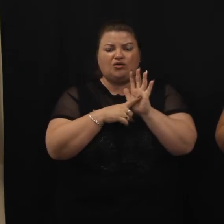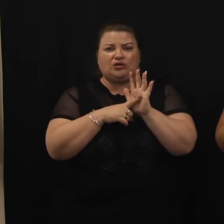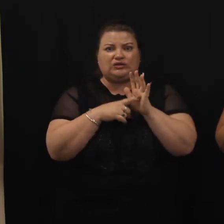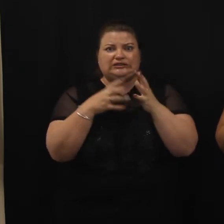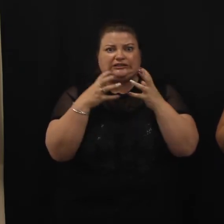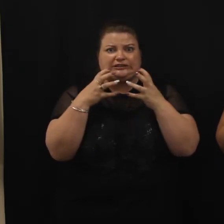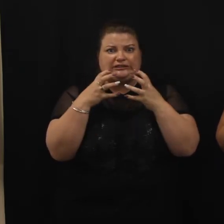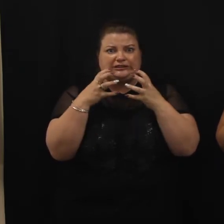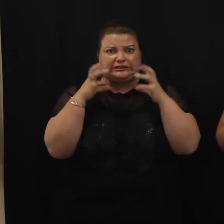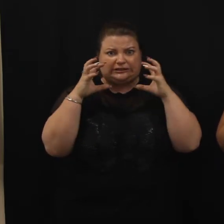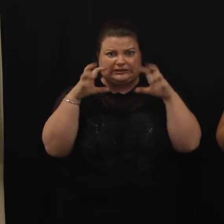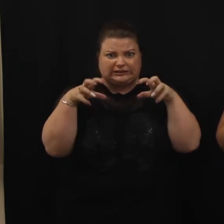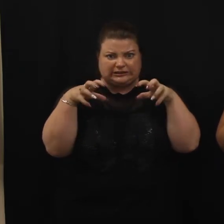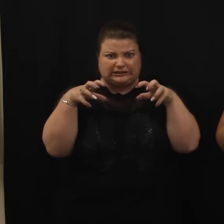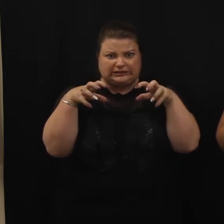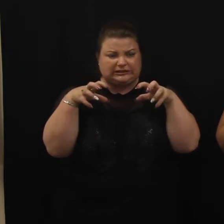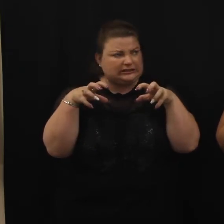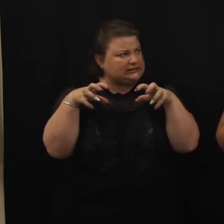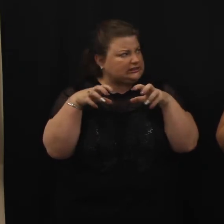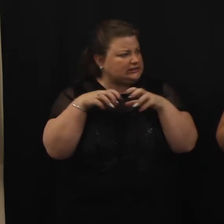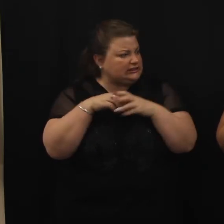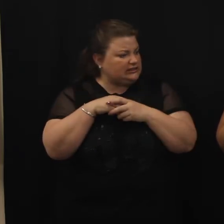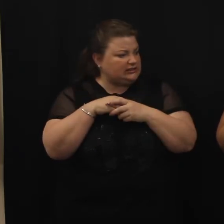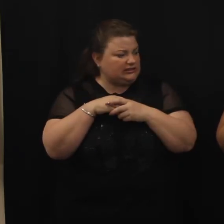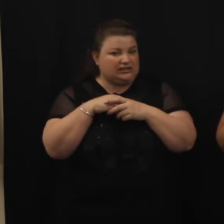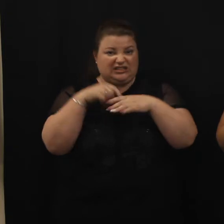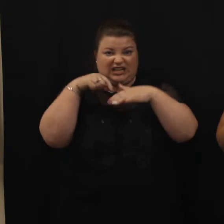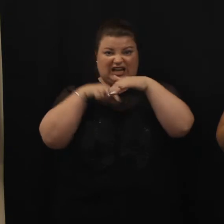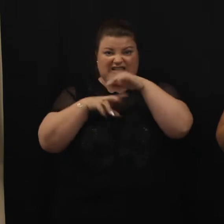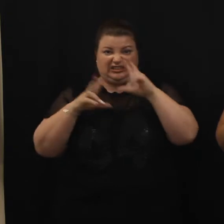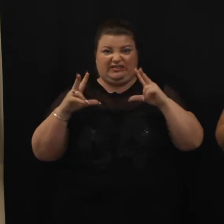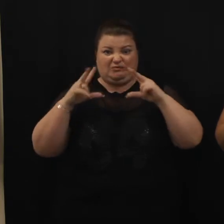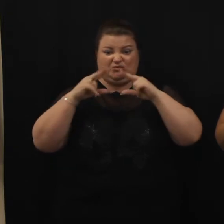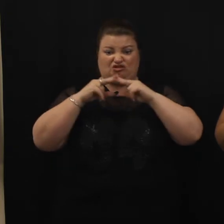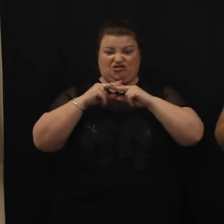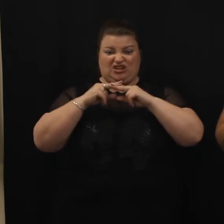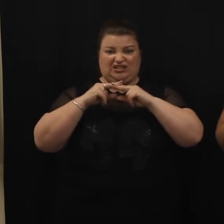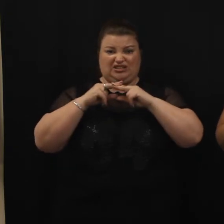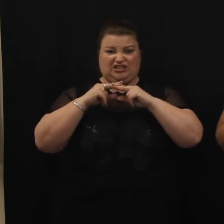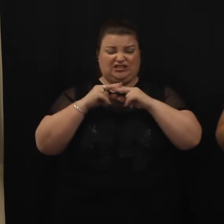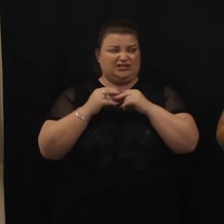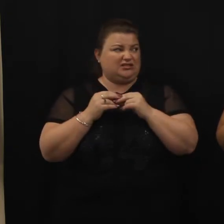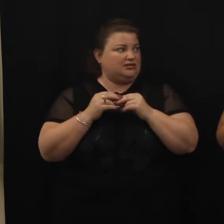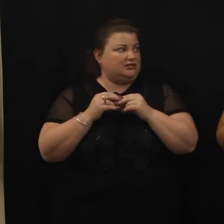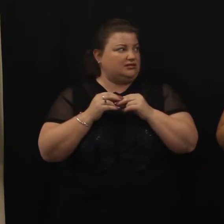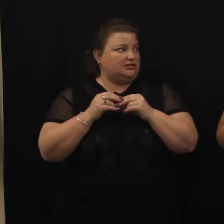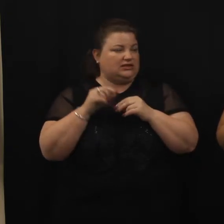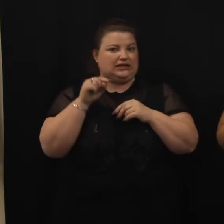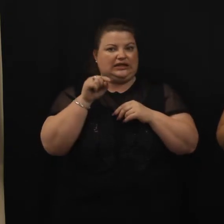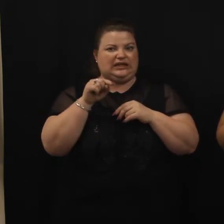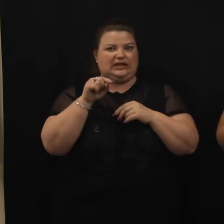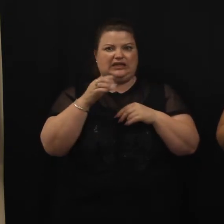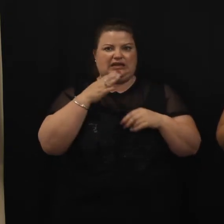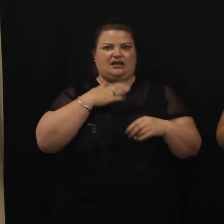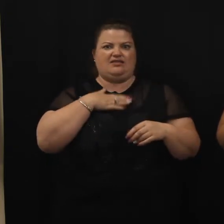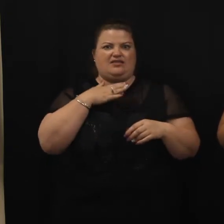way to more green grass. He likes to eat goats.